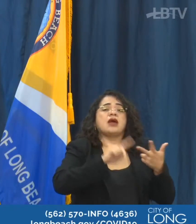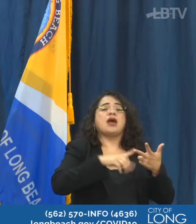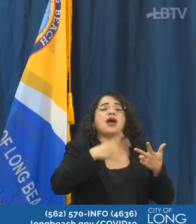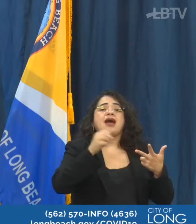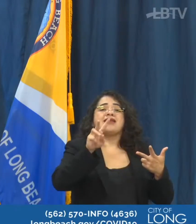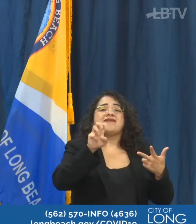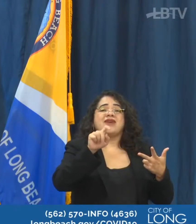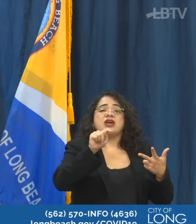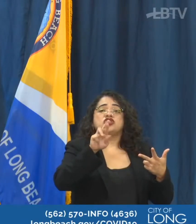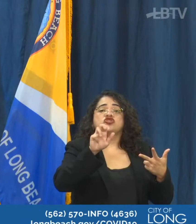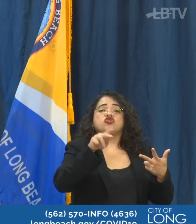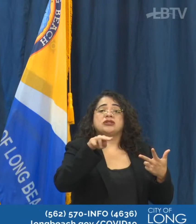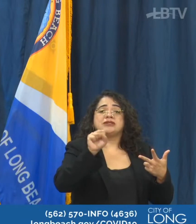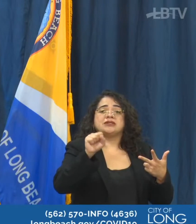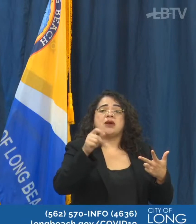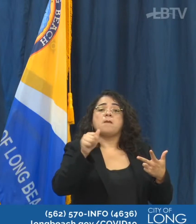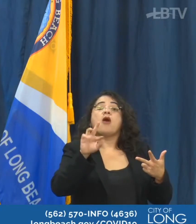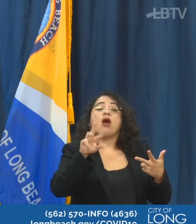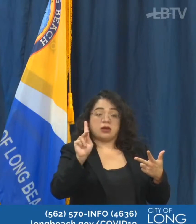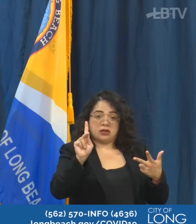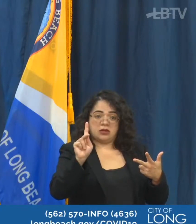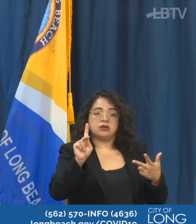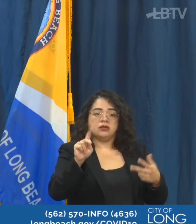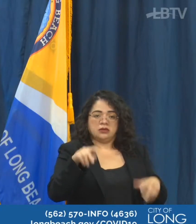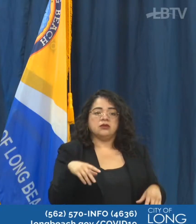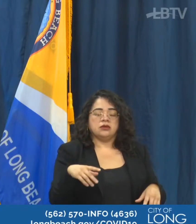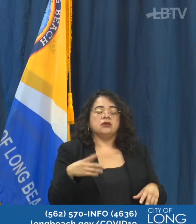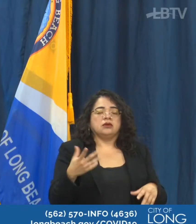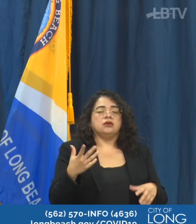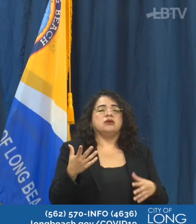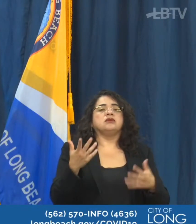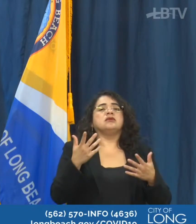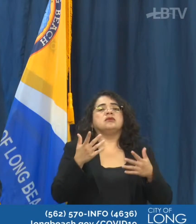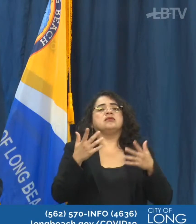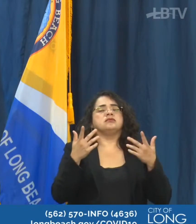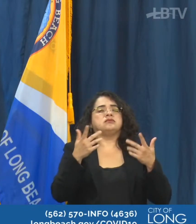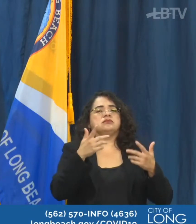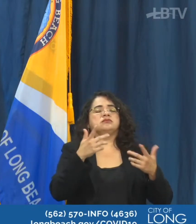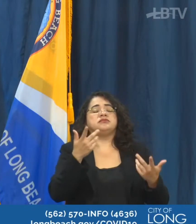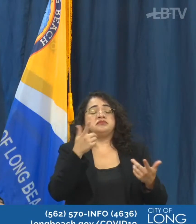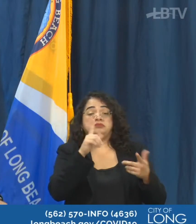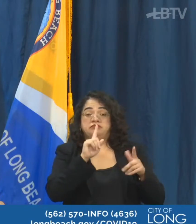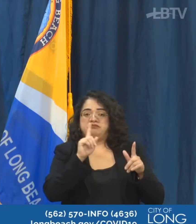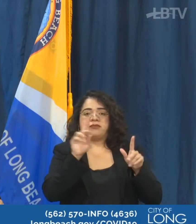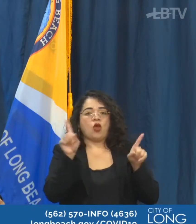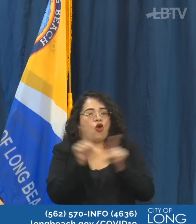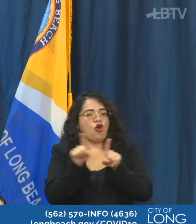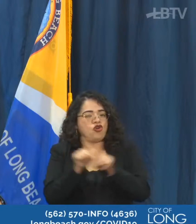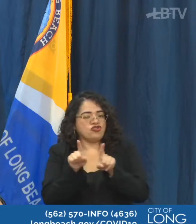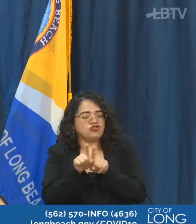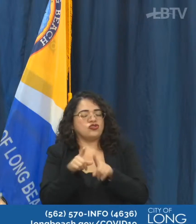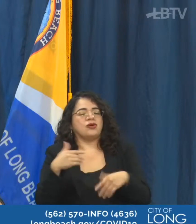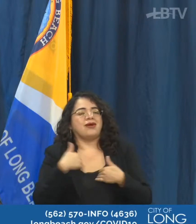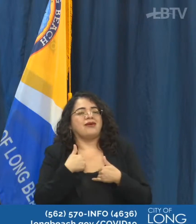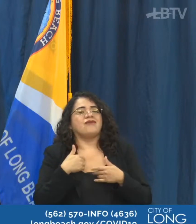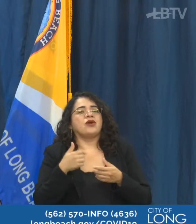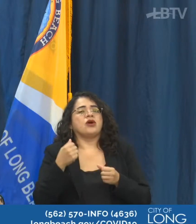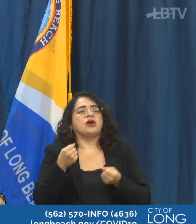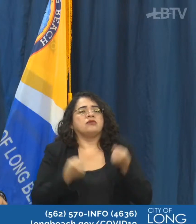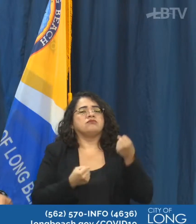ones, you can get tests if you have just symptoms. We also continue our mobile testing program in different neighborhoods.